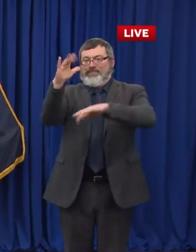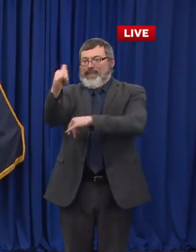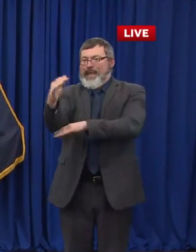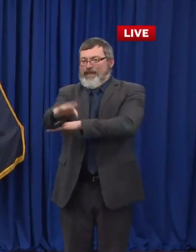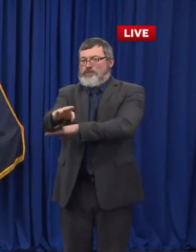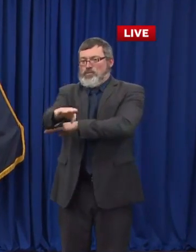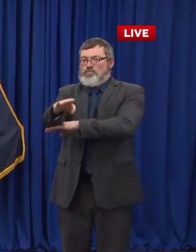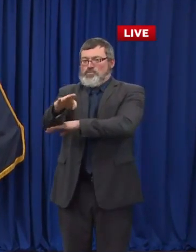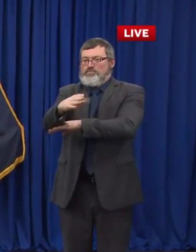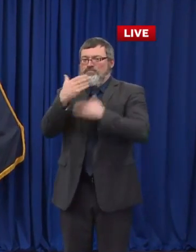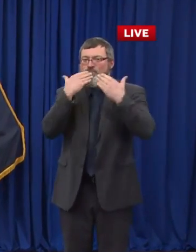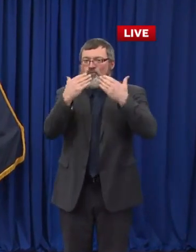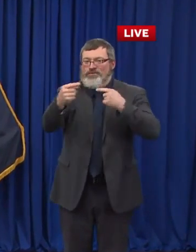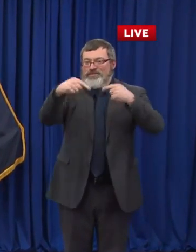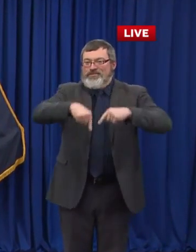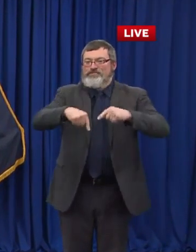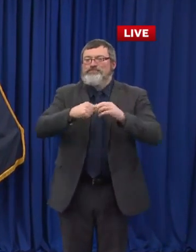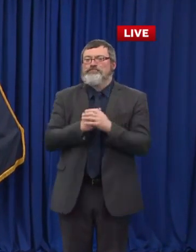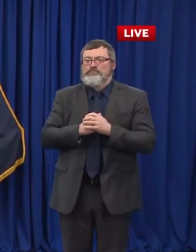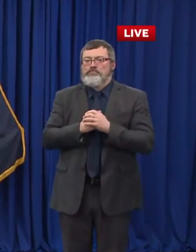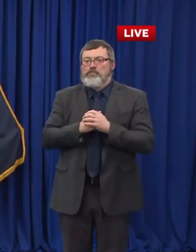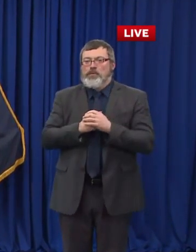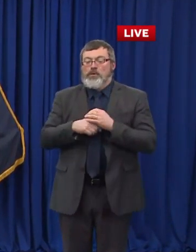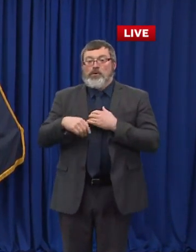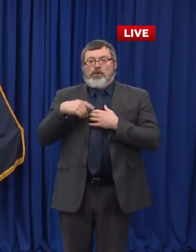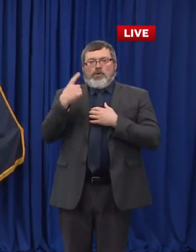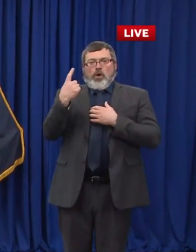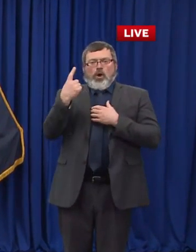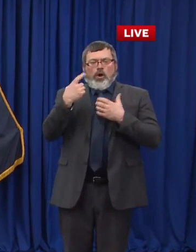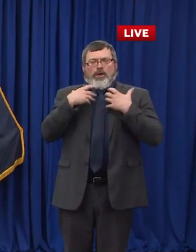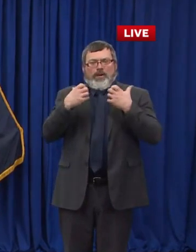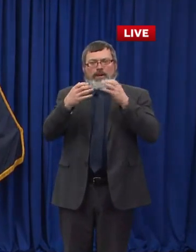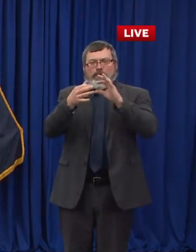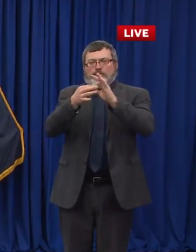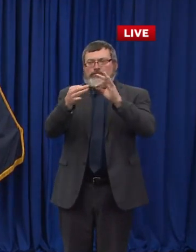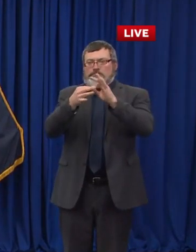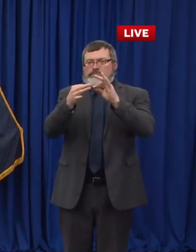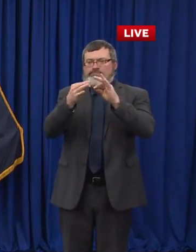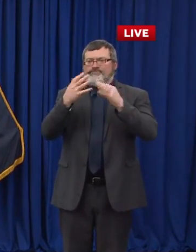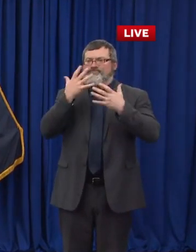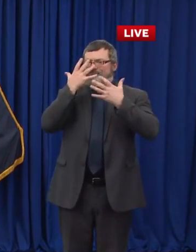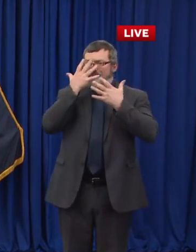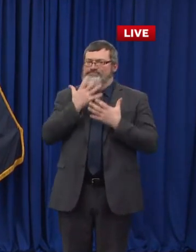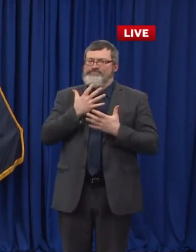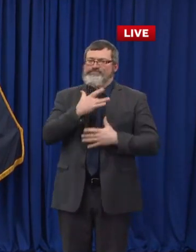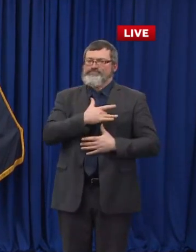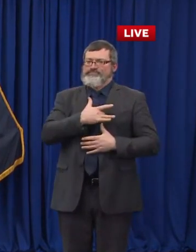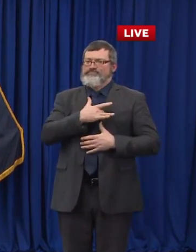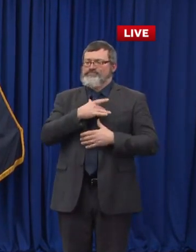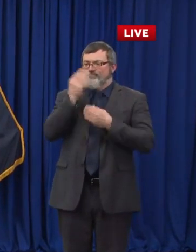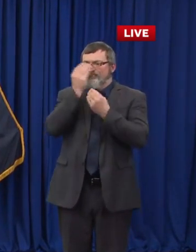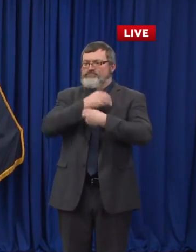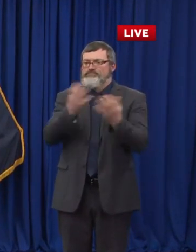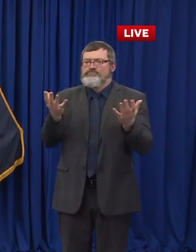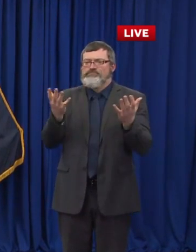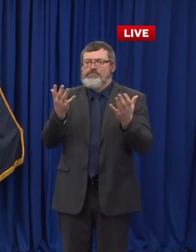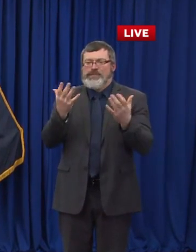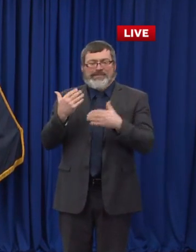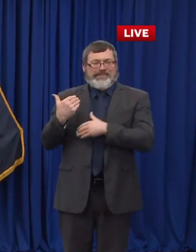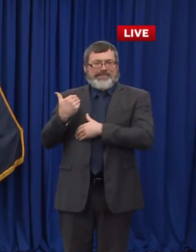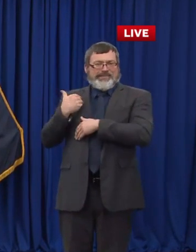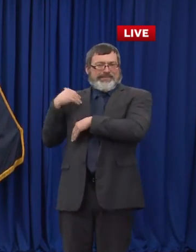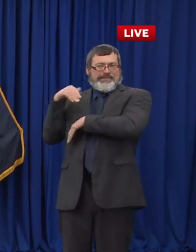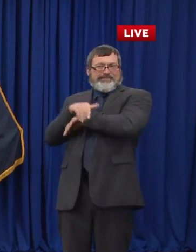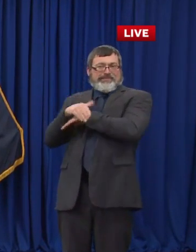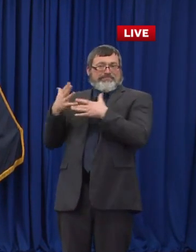Obviously, we want to begin today with the incredibly sad news that a lot of us received last night. As announced last night,